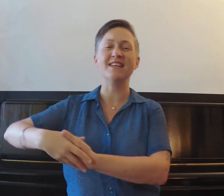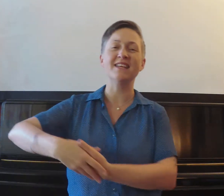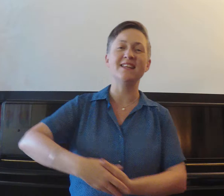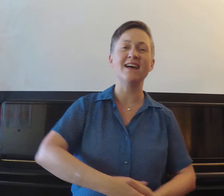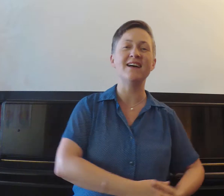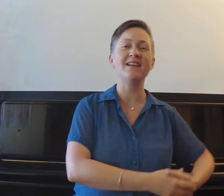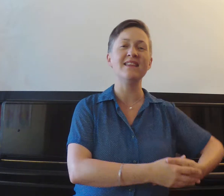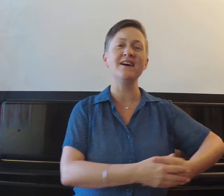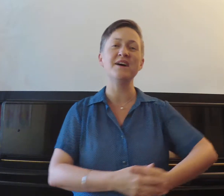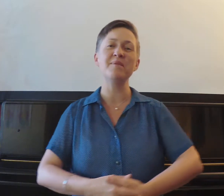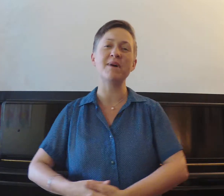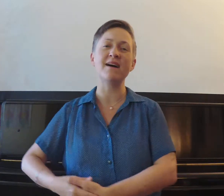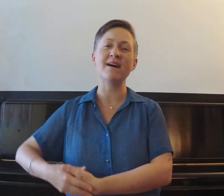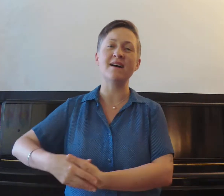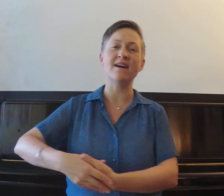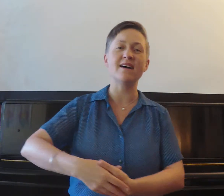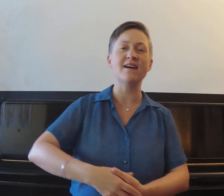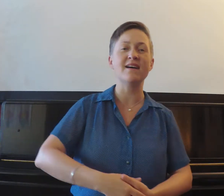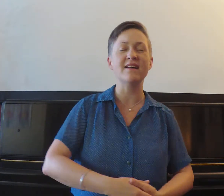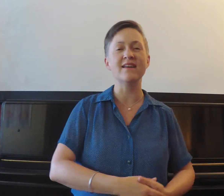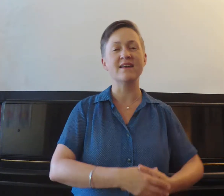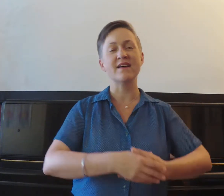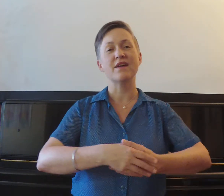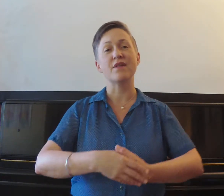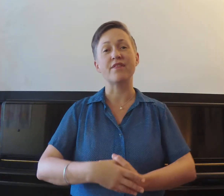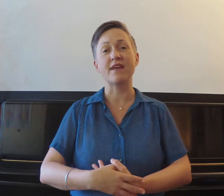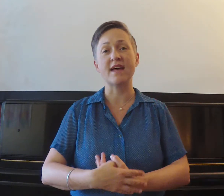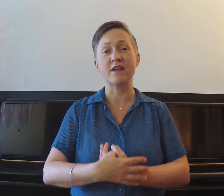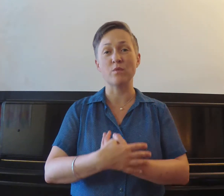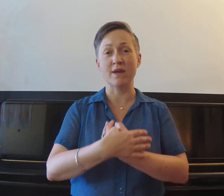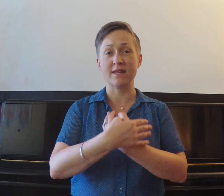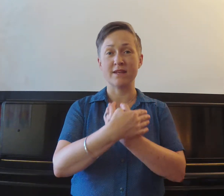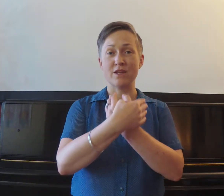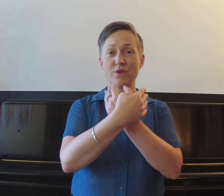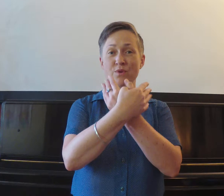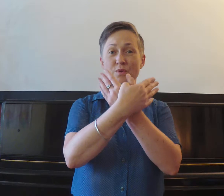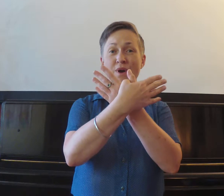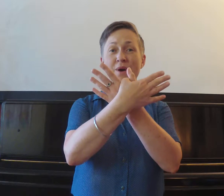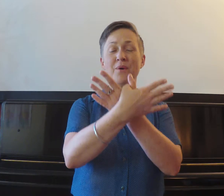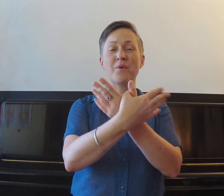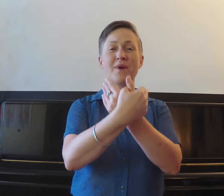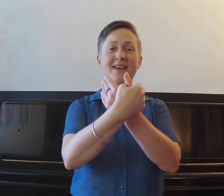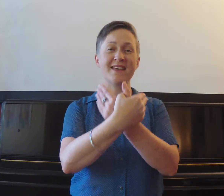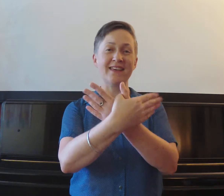lullaby Then when you awaken